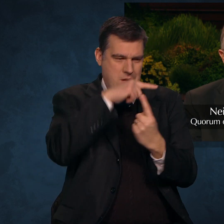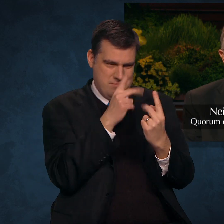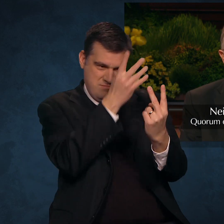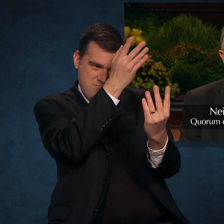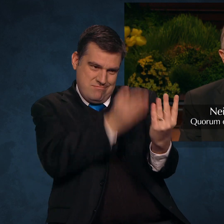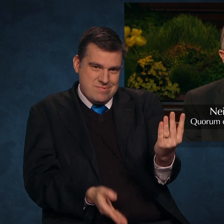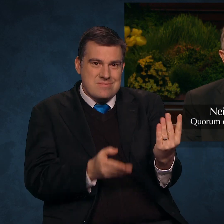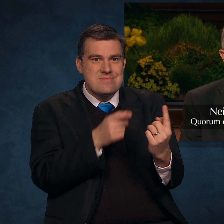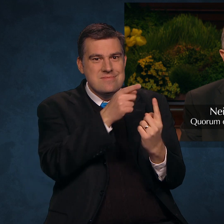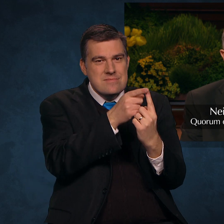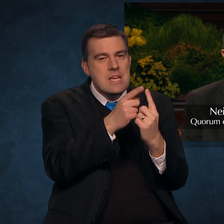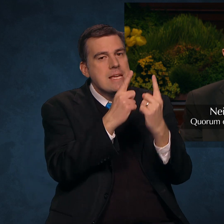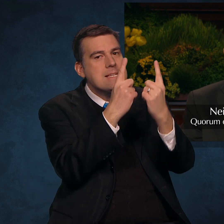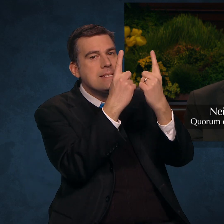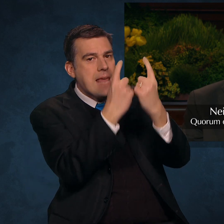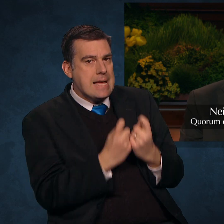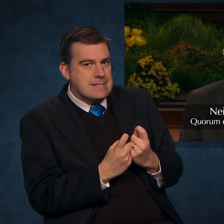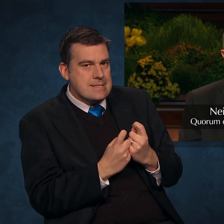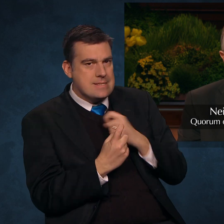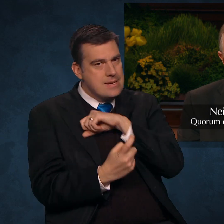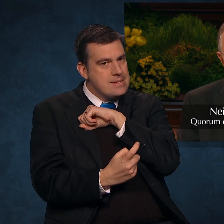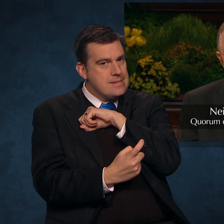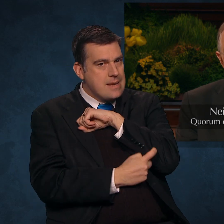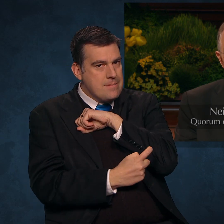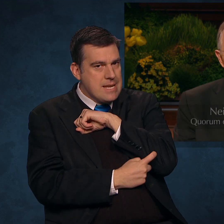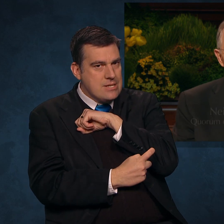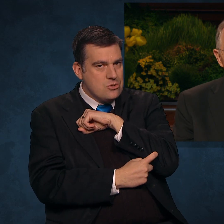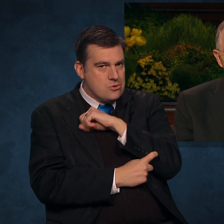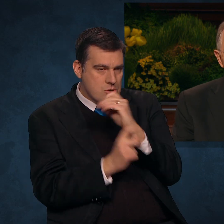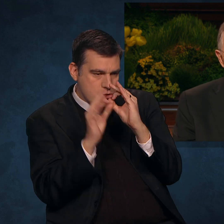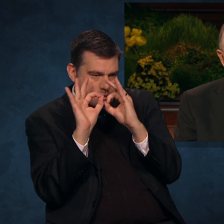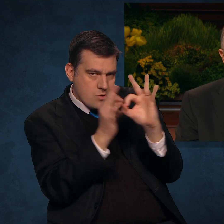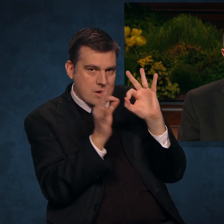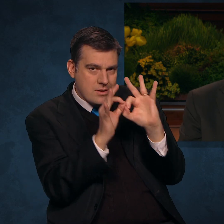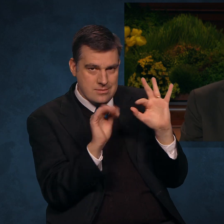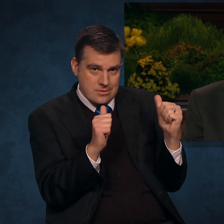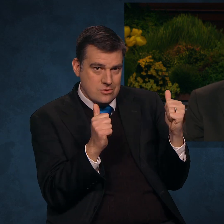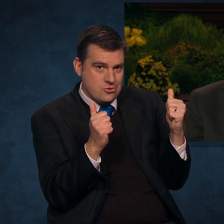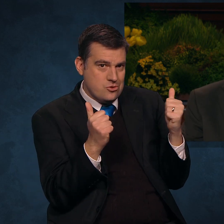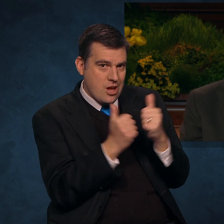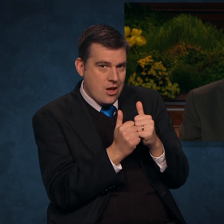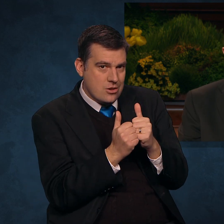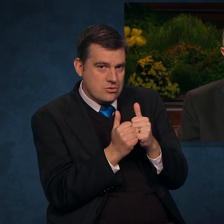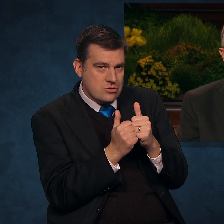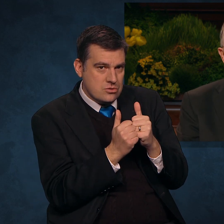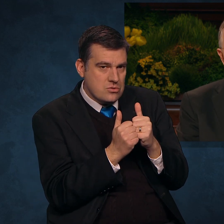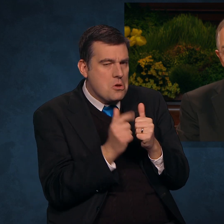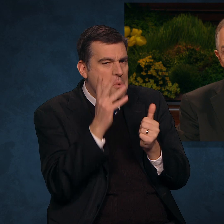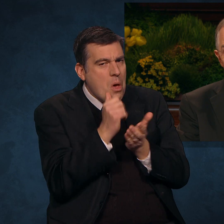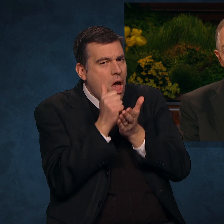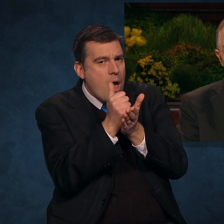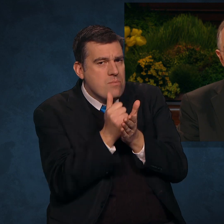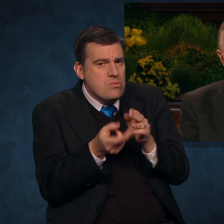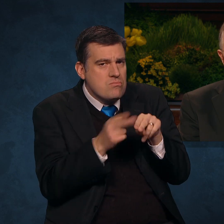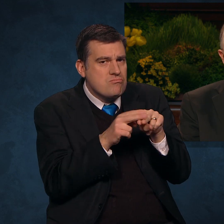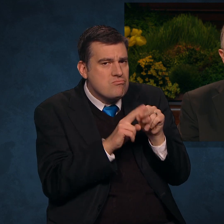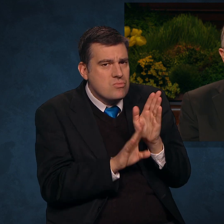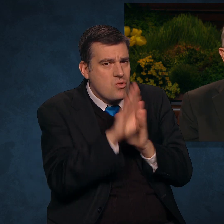are—tests, temptations, distractions, or challenges to help you grow.